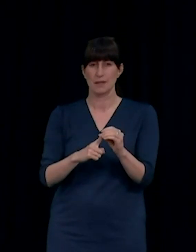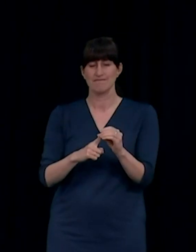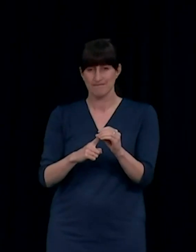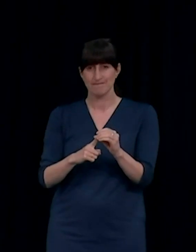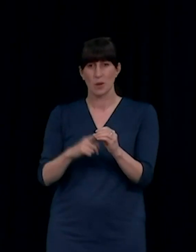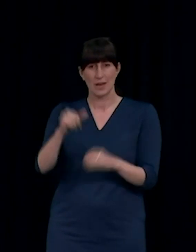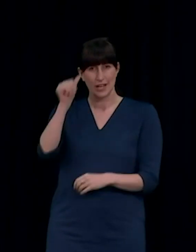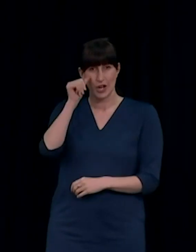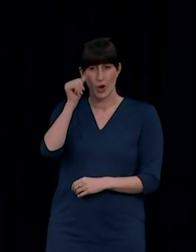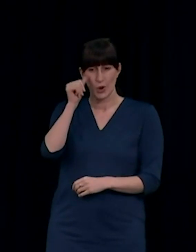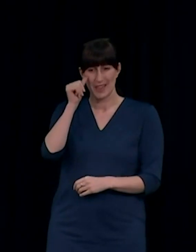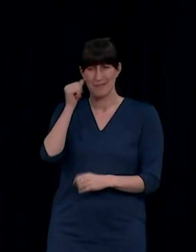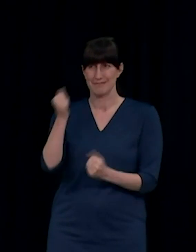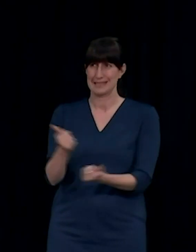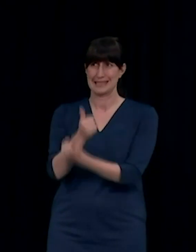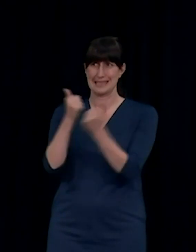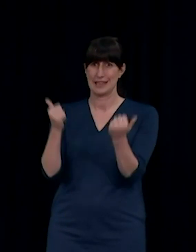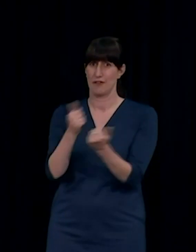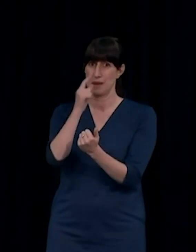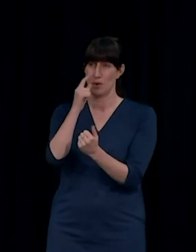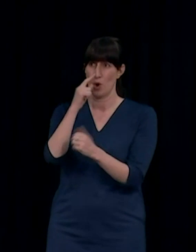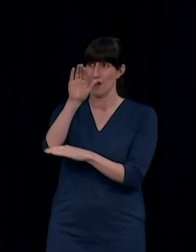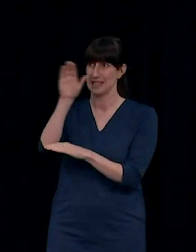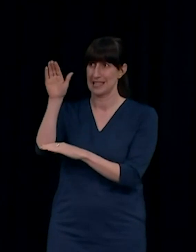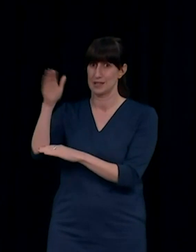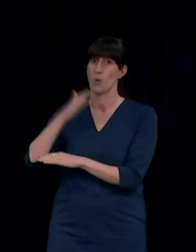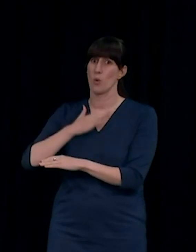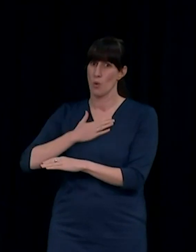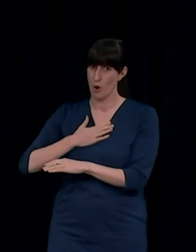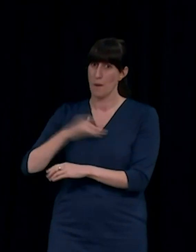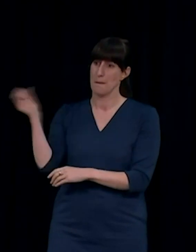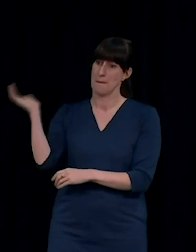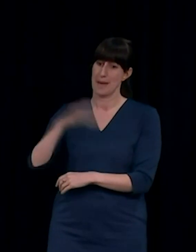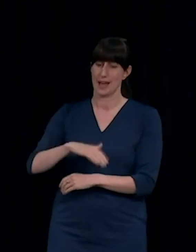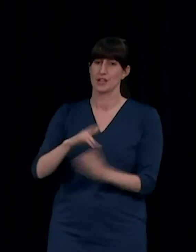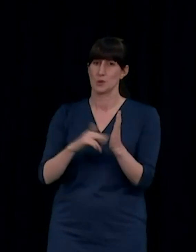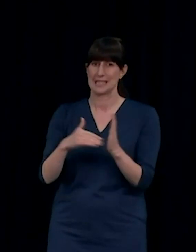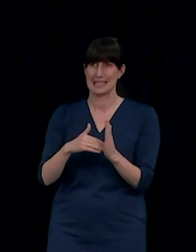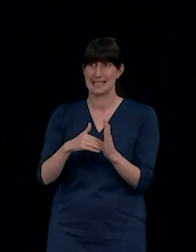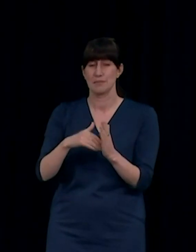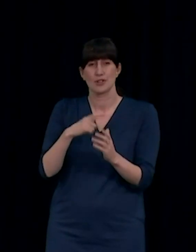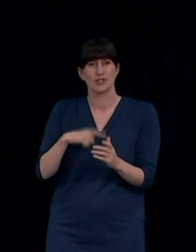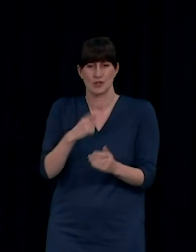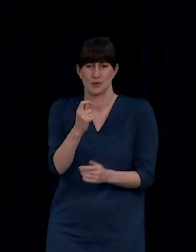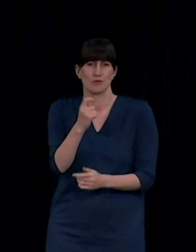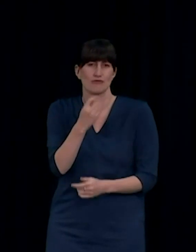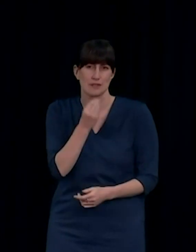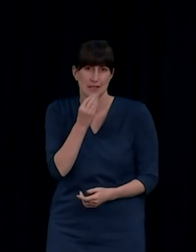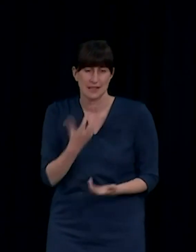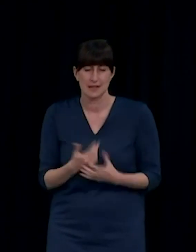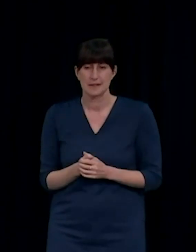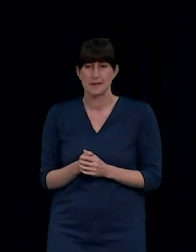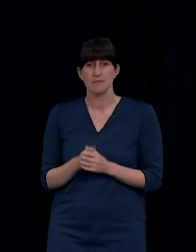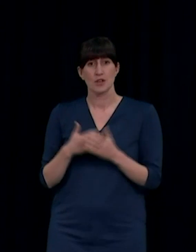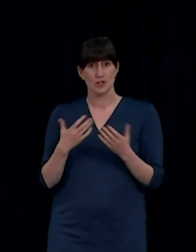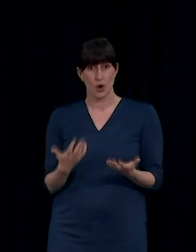as we're near the end of the year, than there are places available. We have tried to make the system fairer with the introduction of a lobby